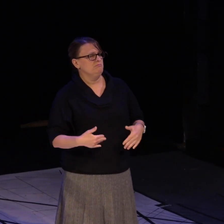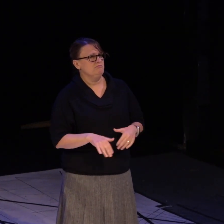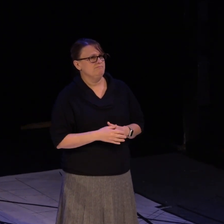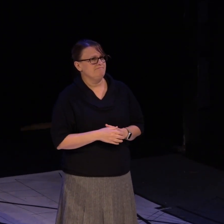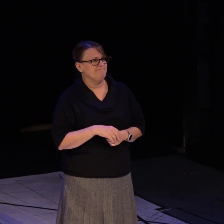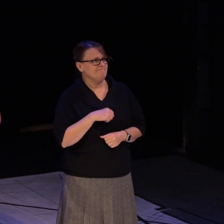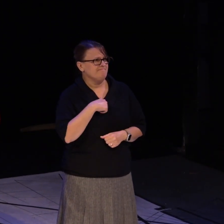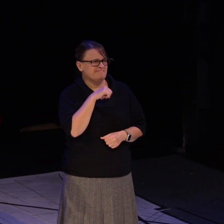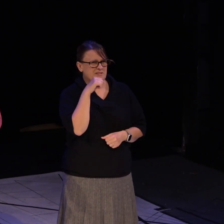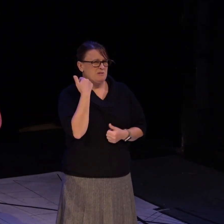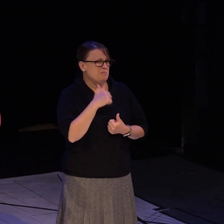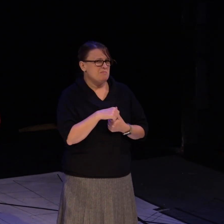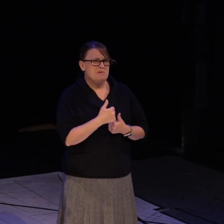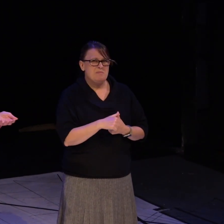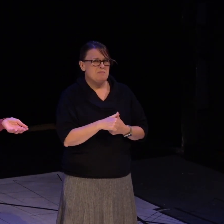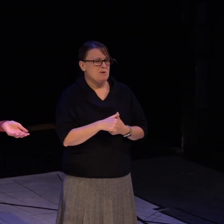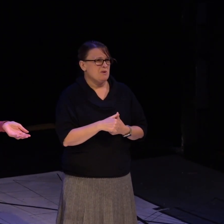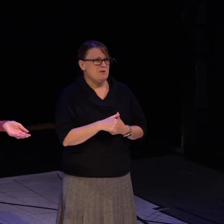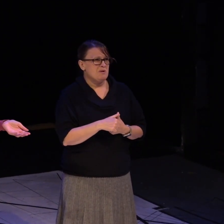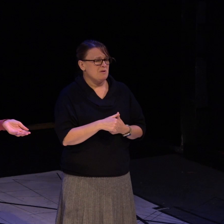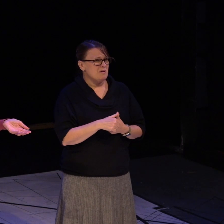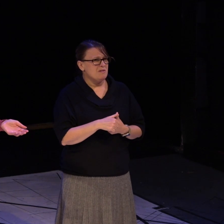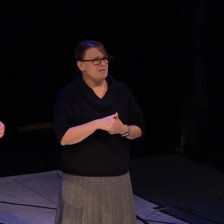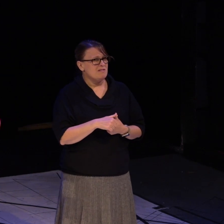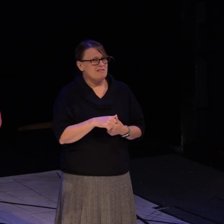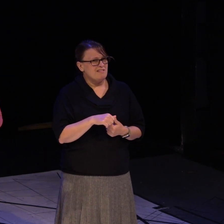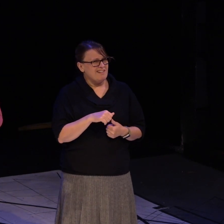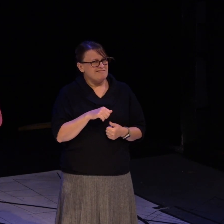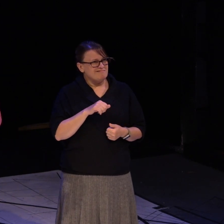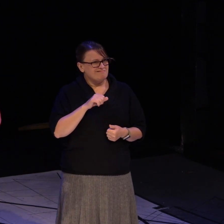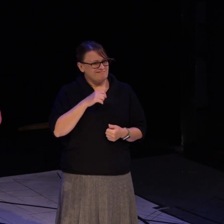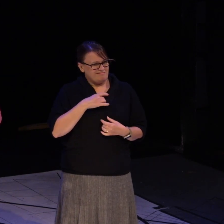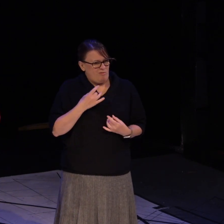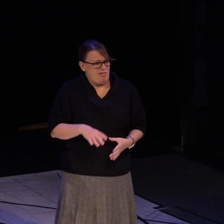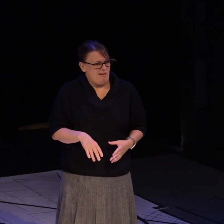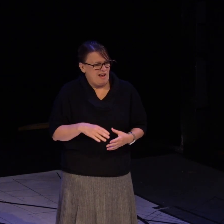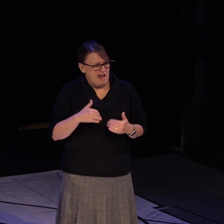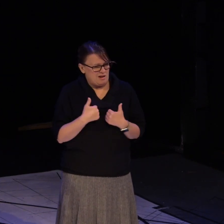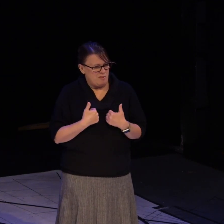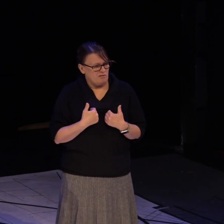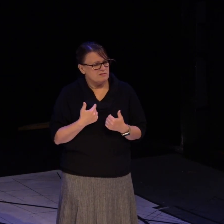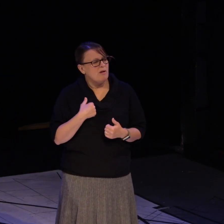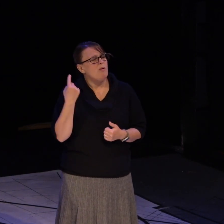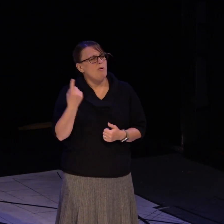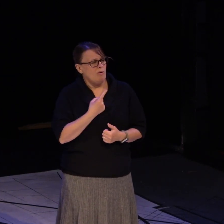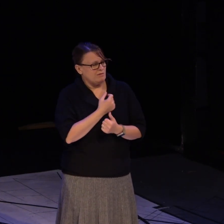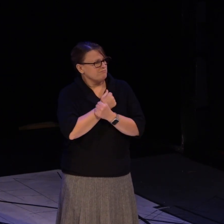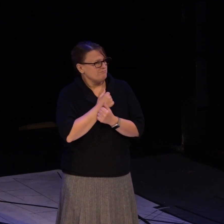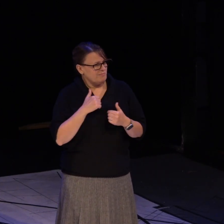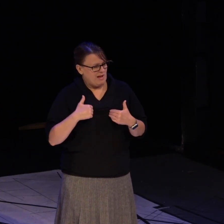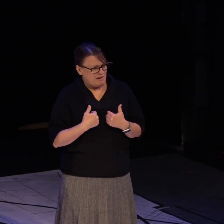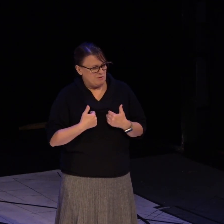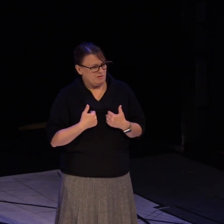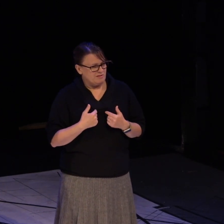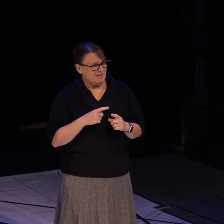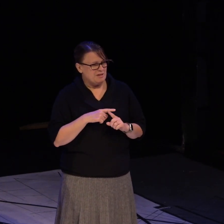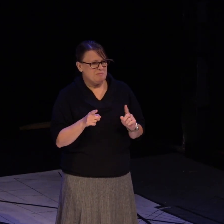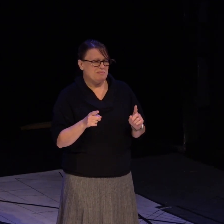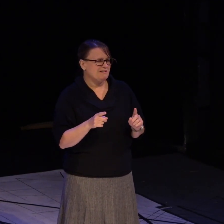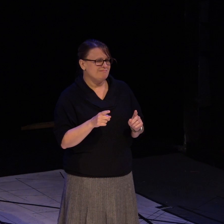time in my life where I didn't love animals, but it's rare that I remember a time in my life